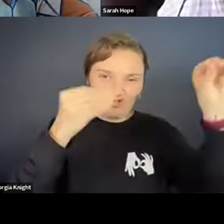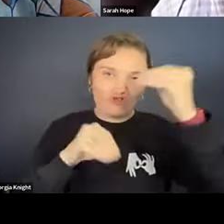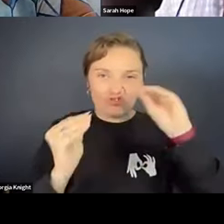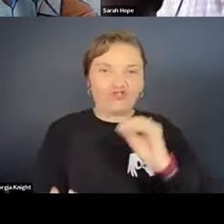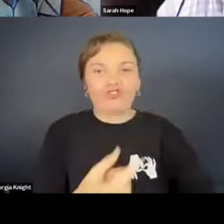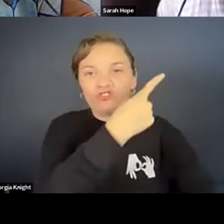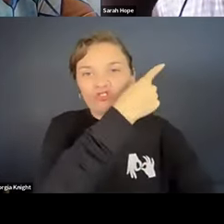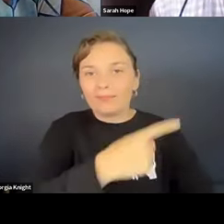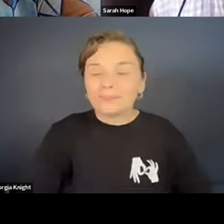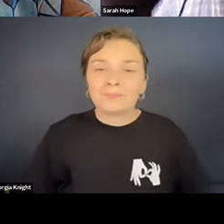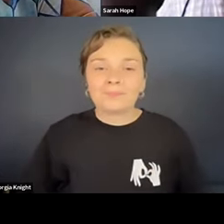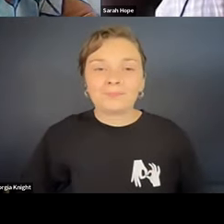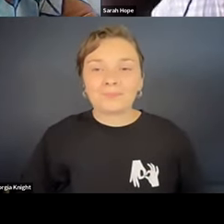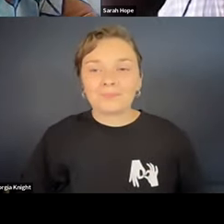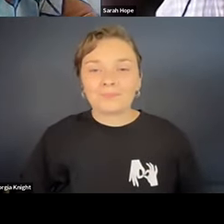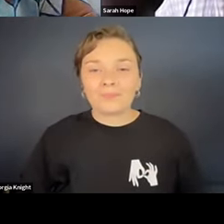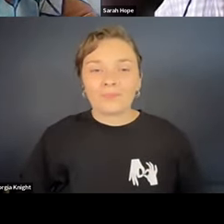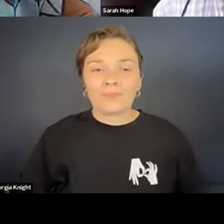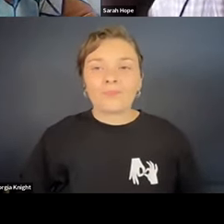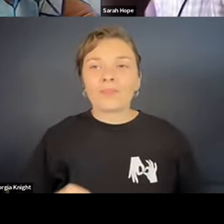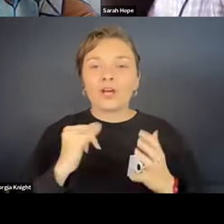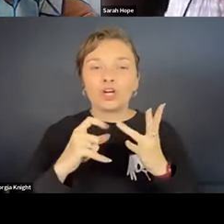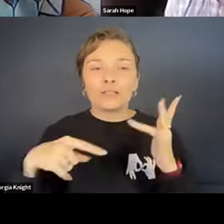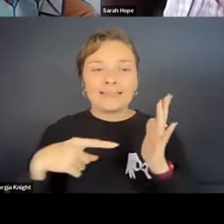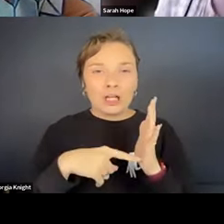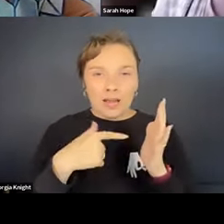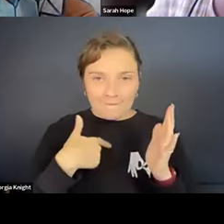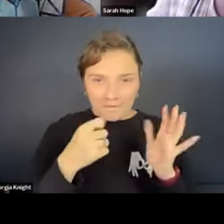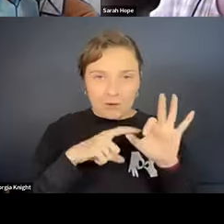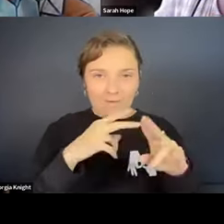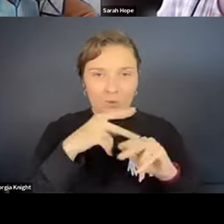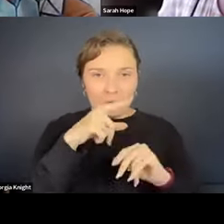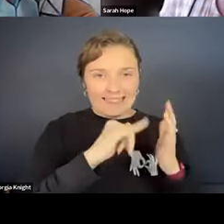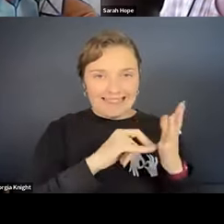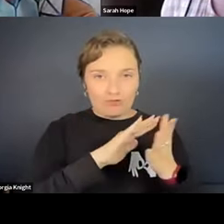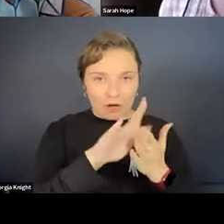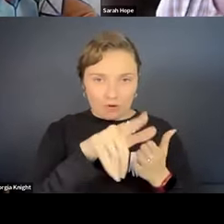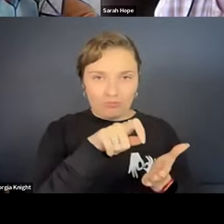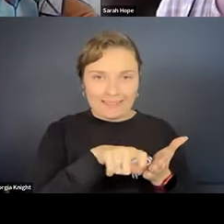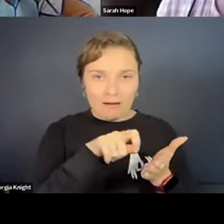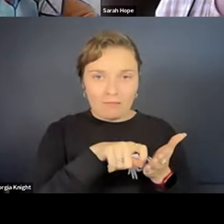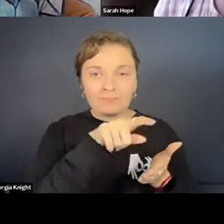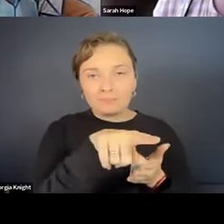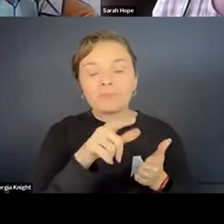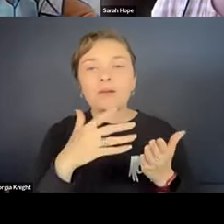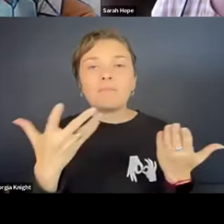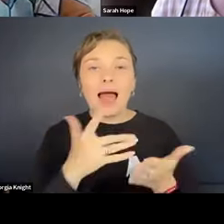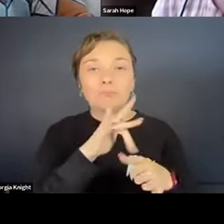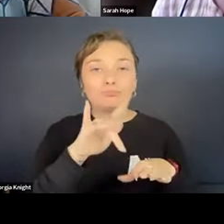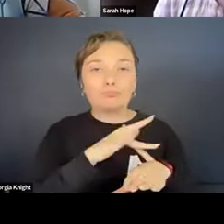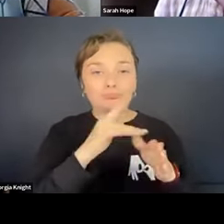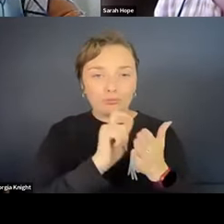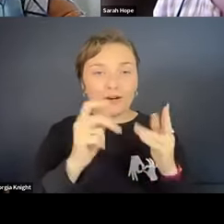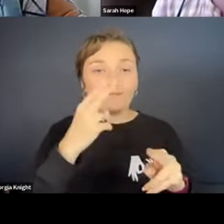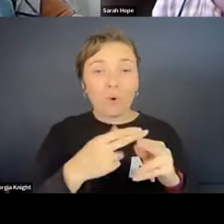Yeah. Bear, I've got a question for you as the writer. So this play was originally written for